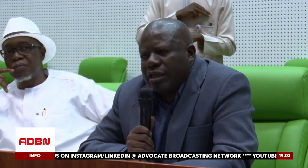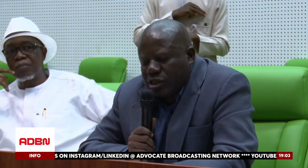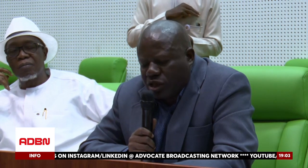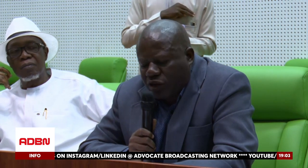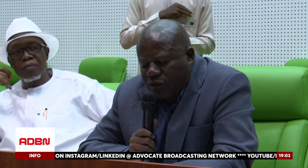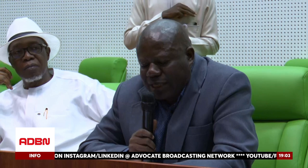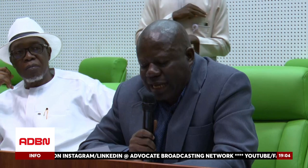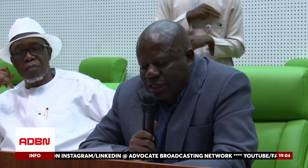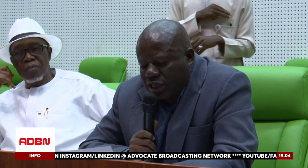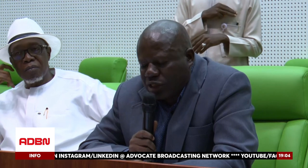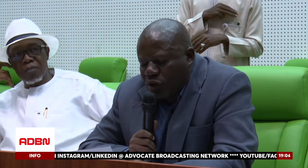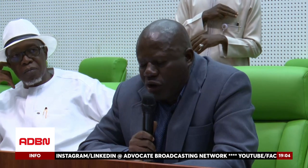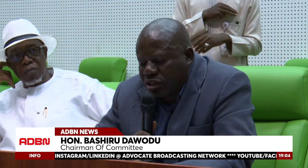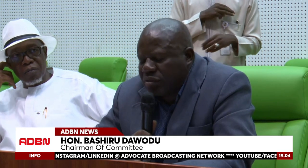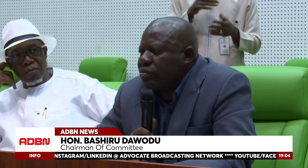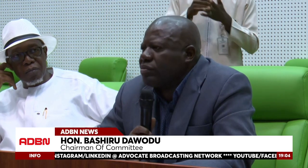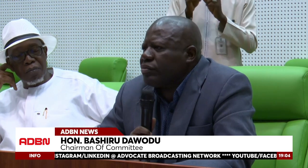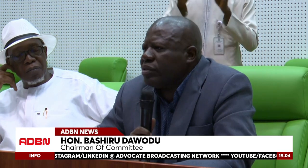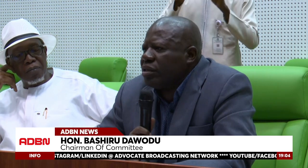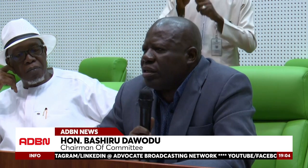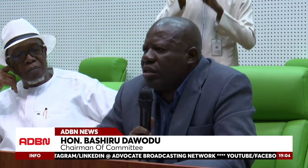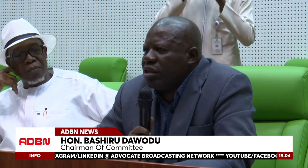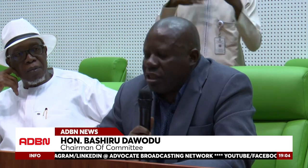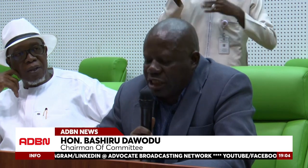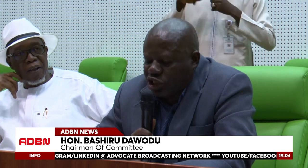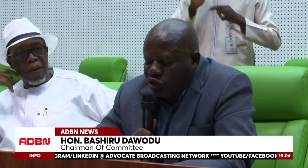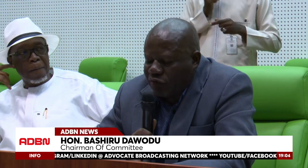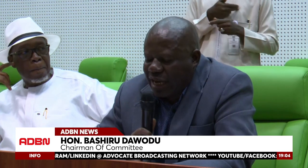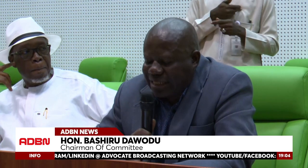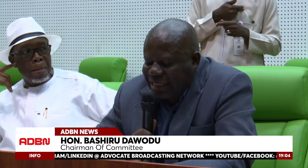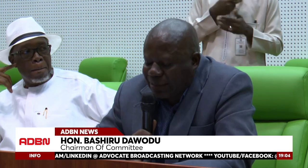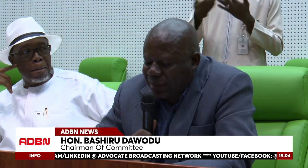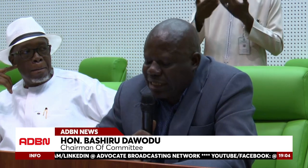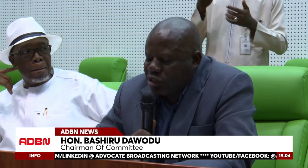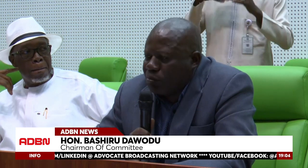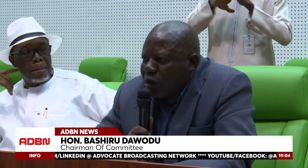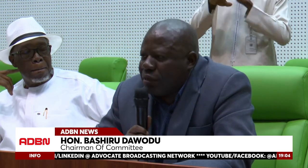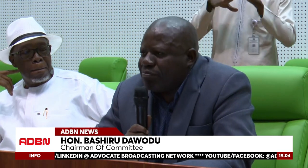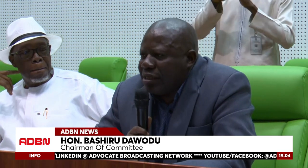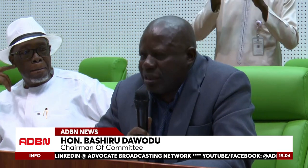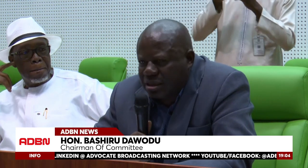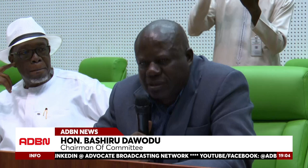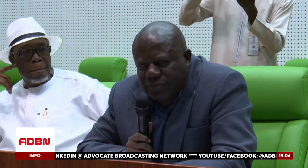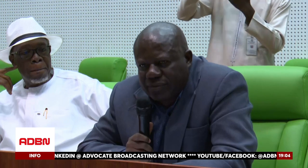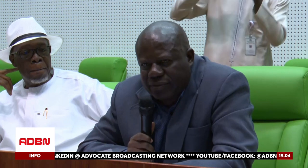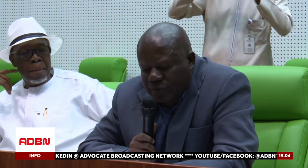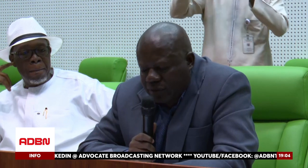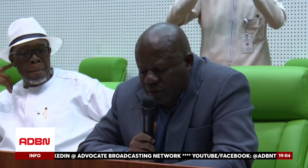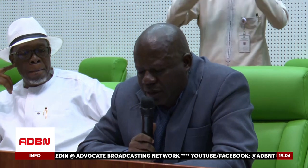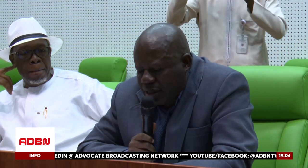It is also of special interest to us, the issue of accessibility to public buildings,